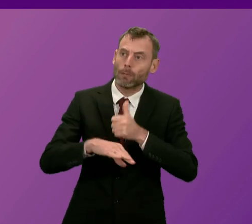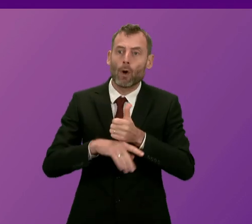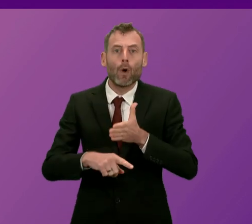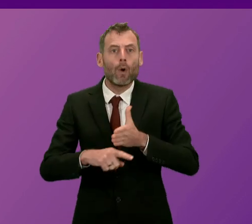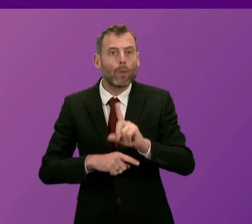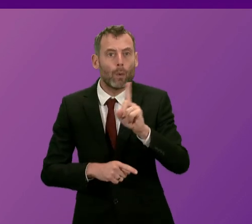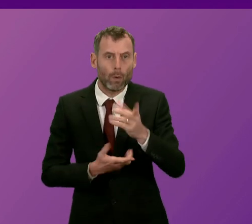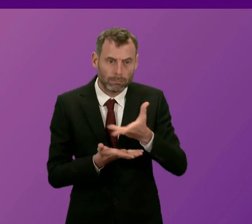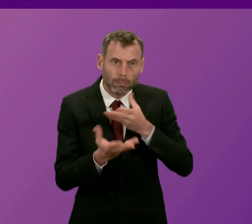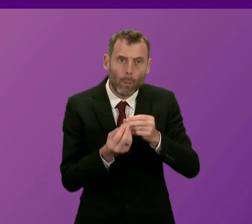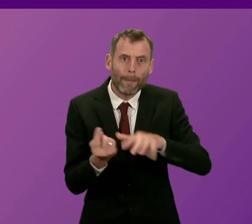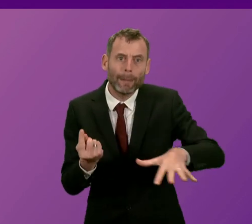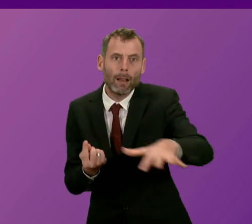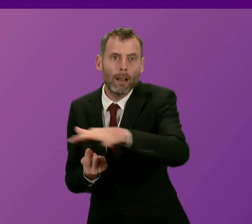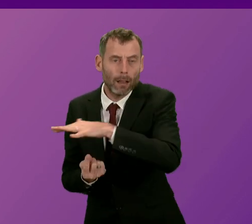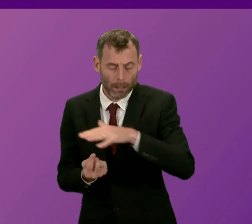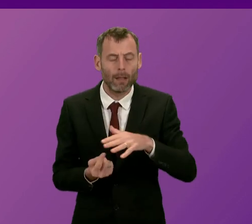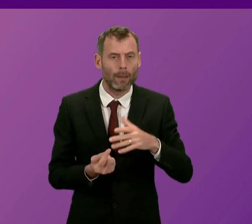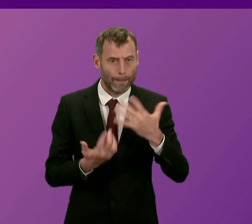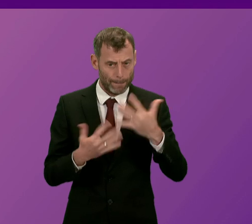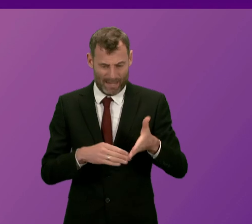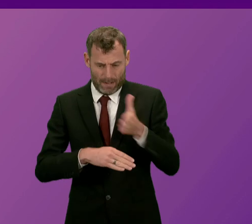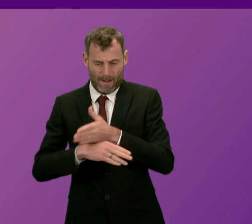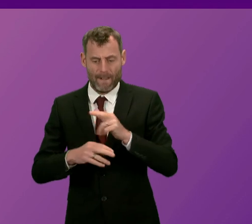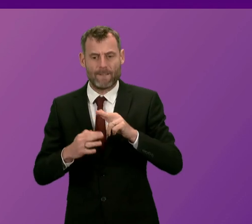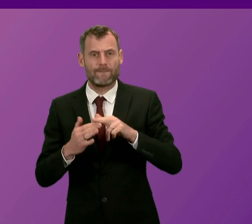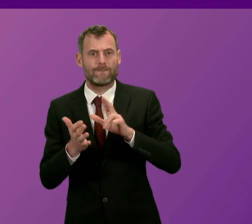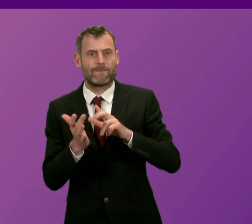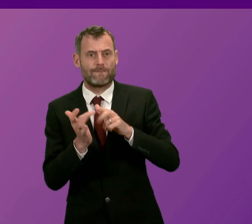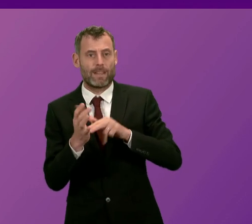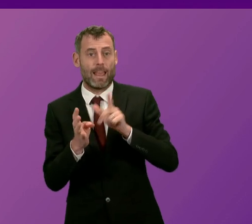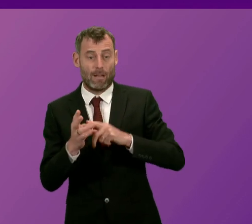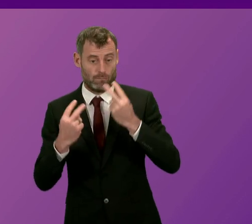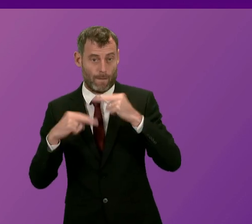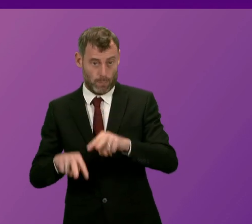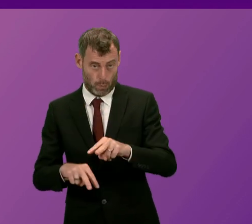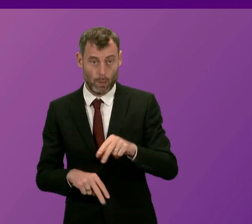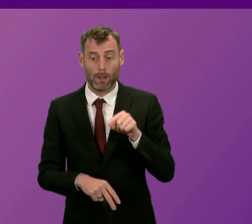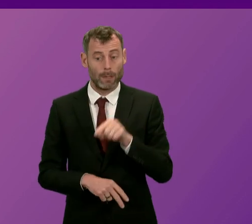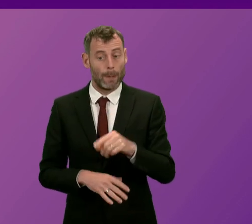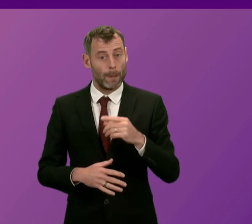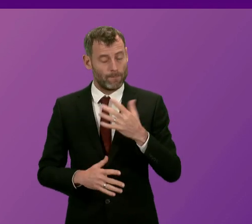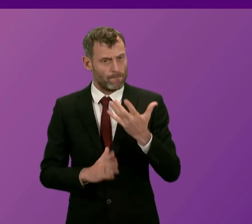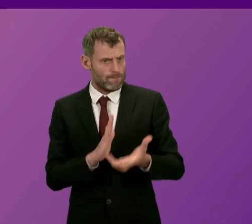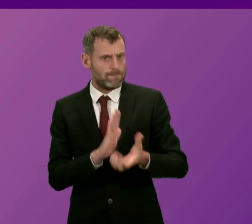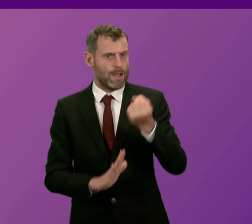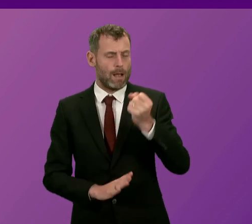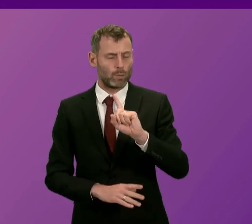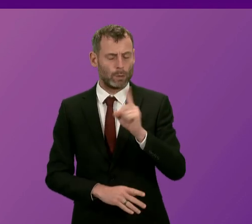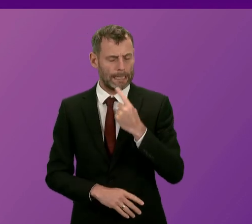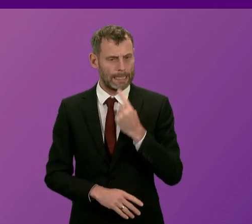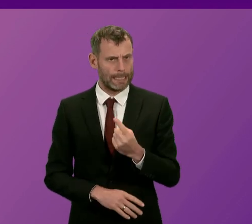members of the public led by the Feely Review. The Feely Review concluded that there was such variation